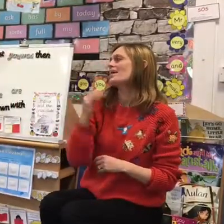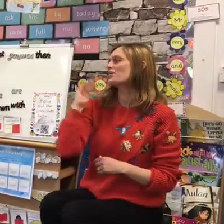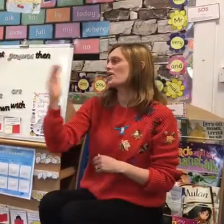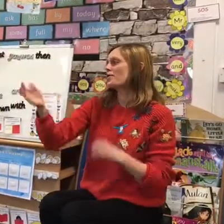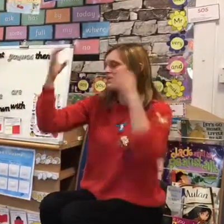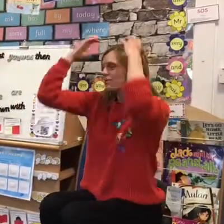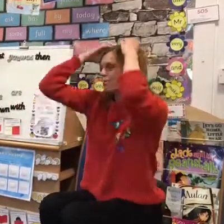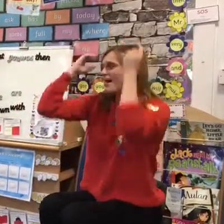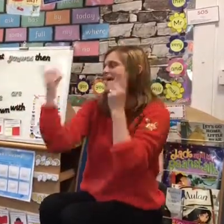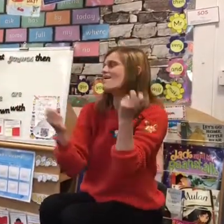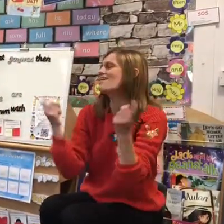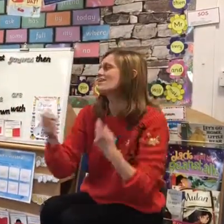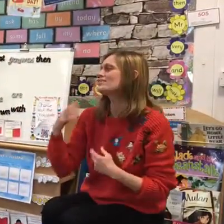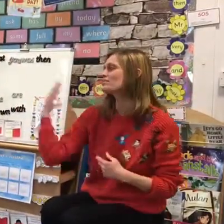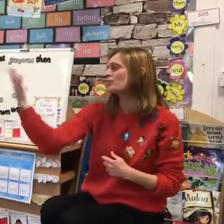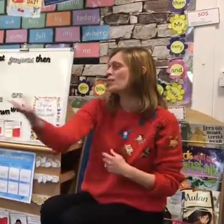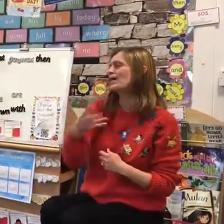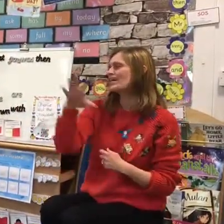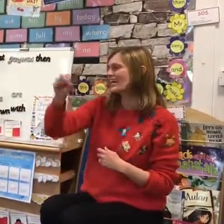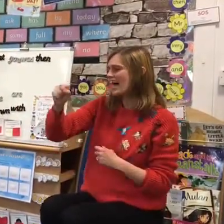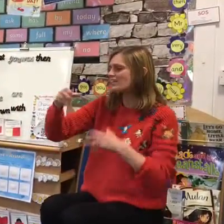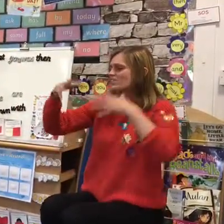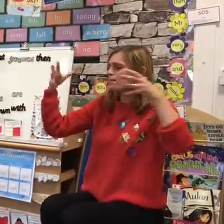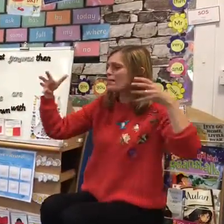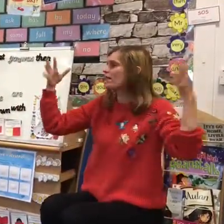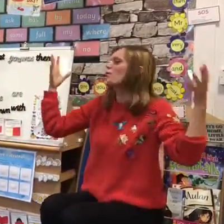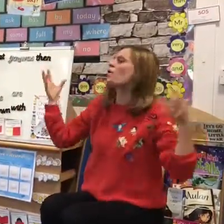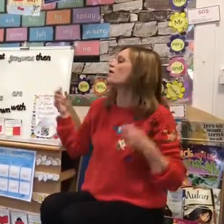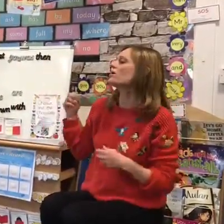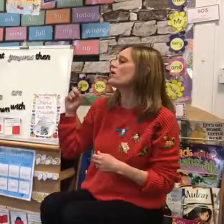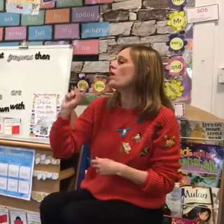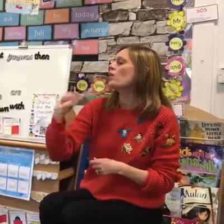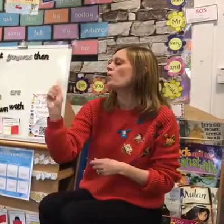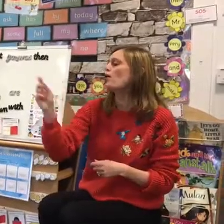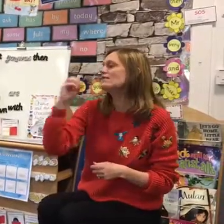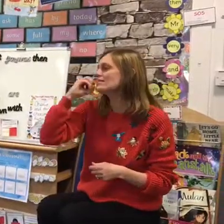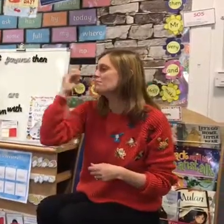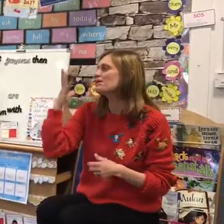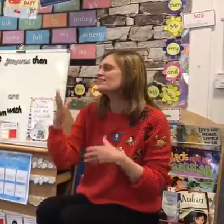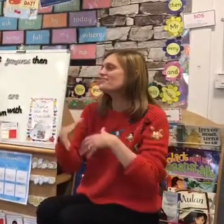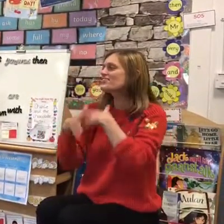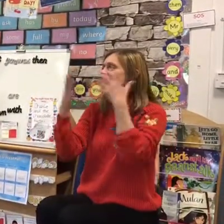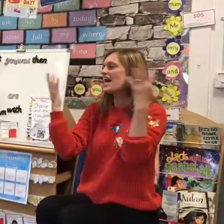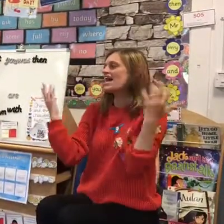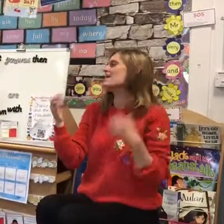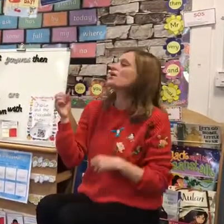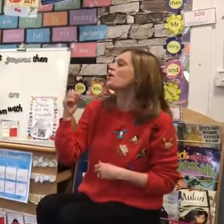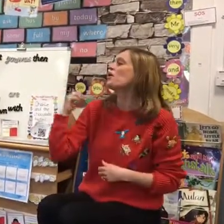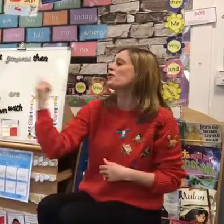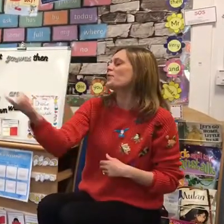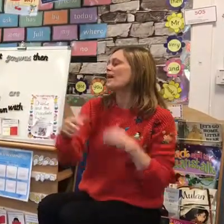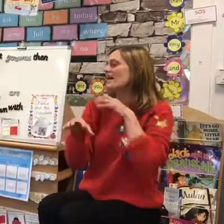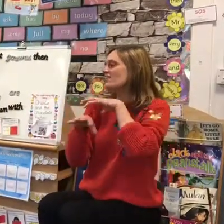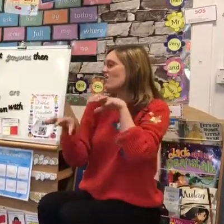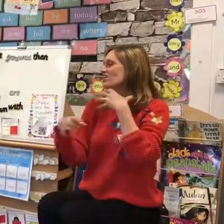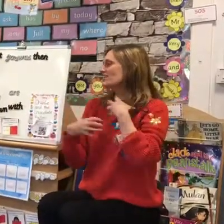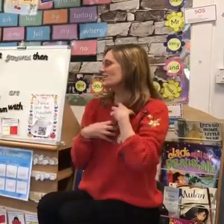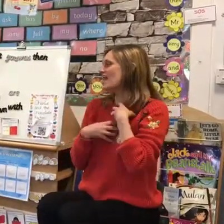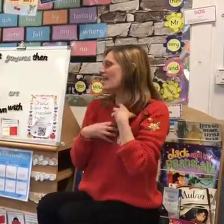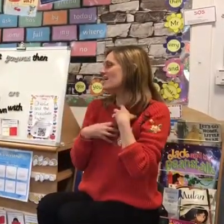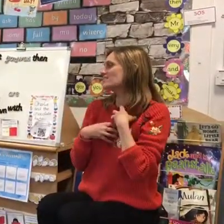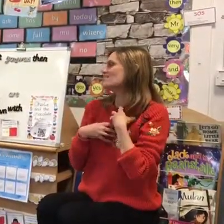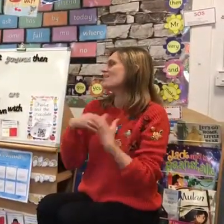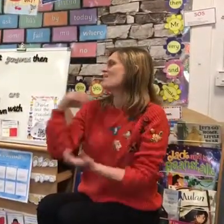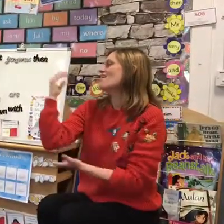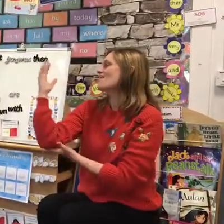We're going on a bear hunt. We're going to catch a big one. What a beautiful day. We're not